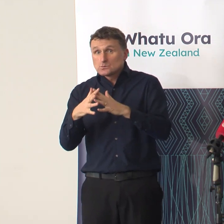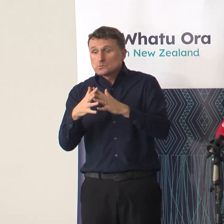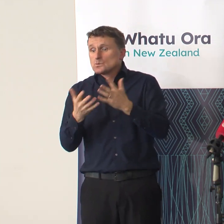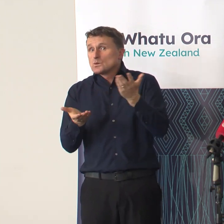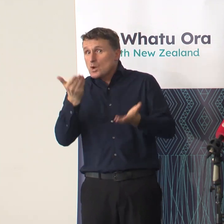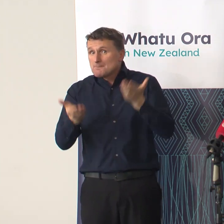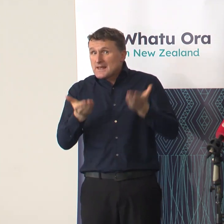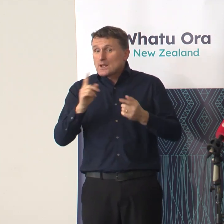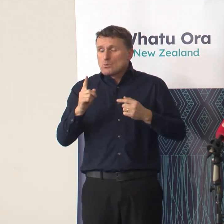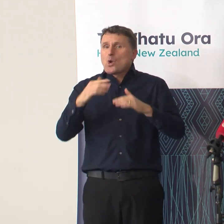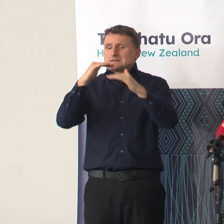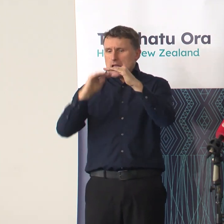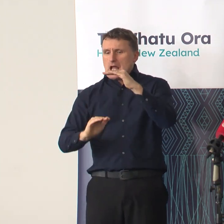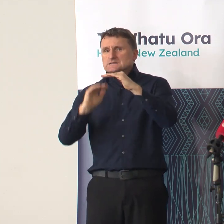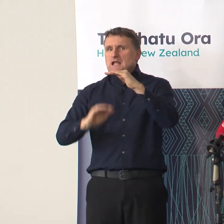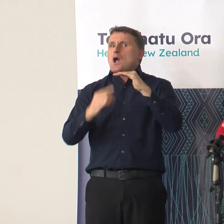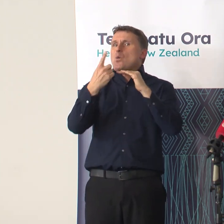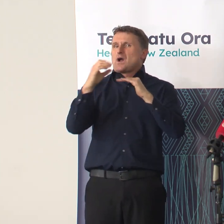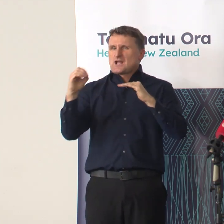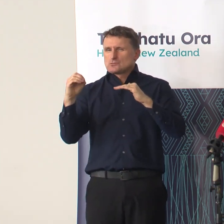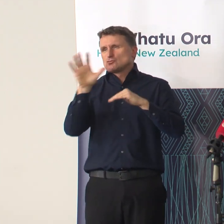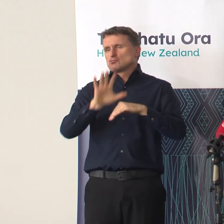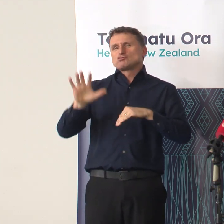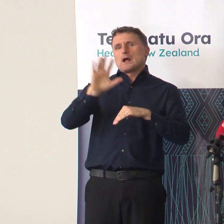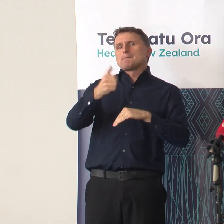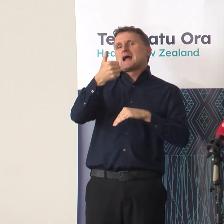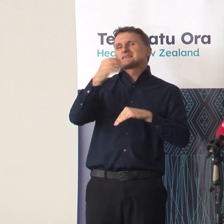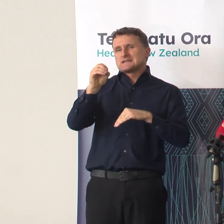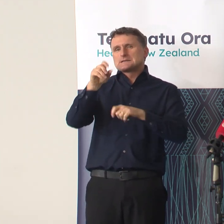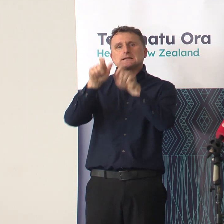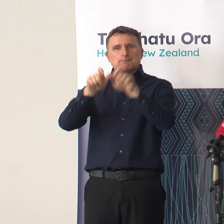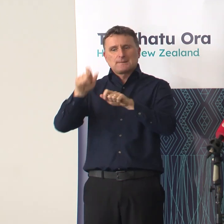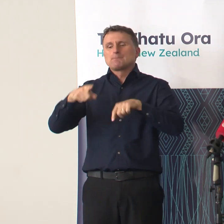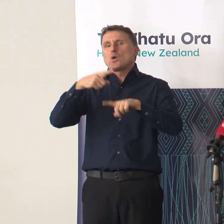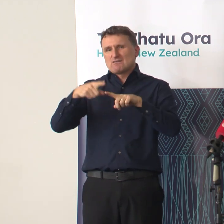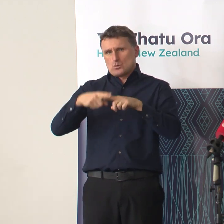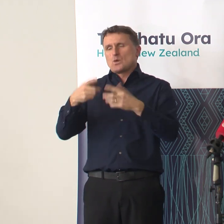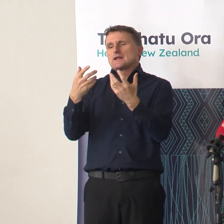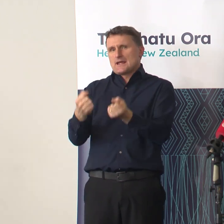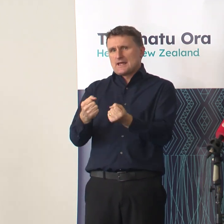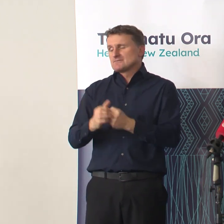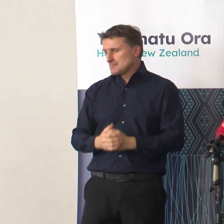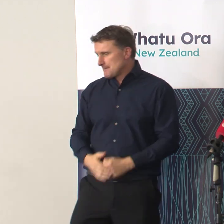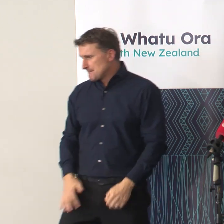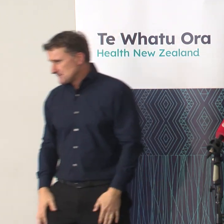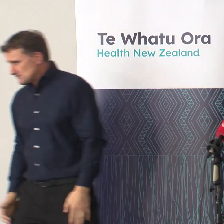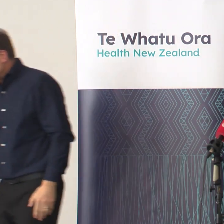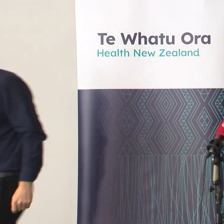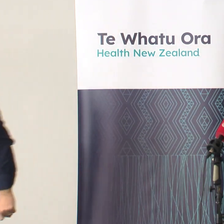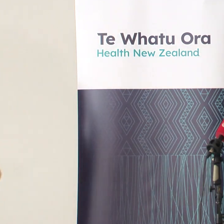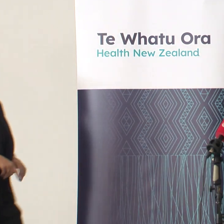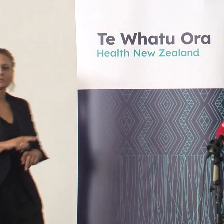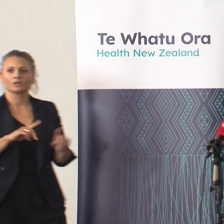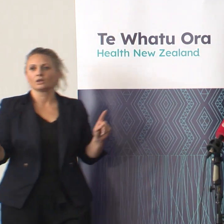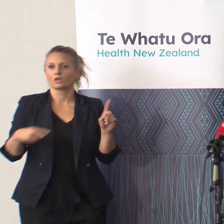remained under 100, averaging around 60 cases a week. Of those positive cases that have required